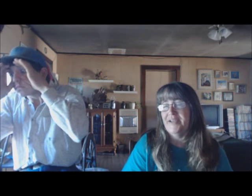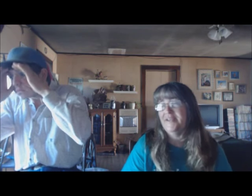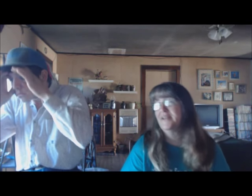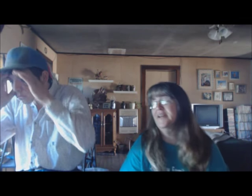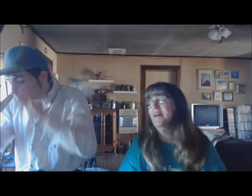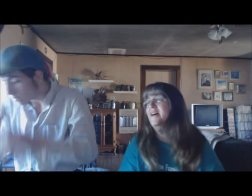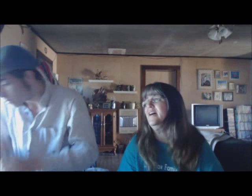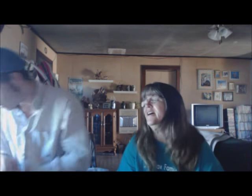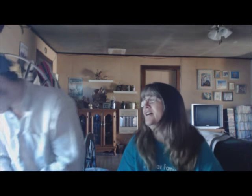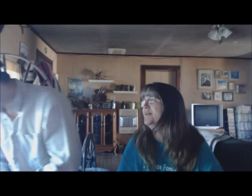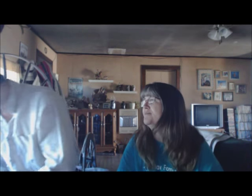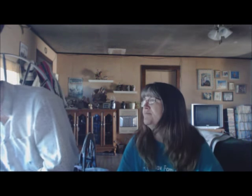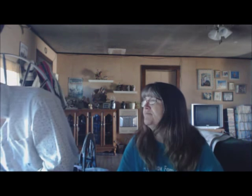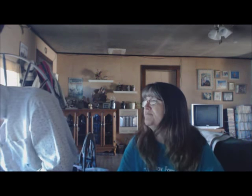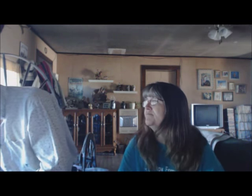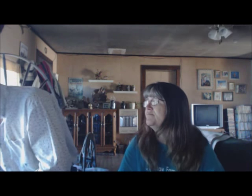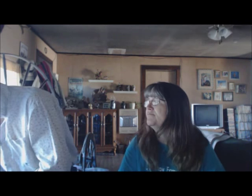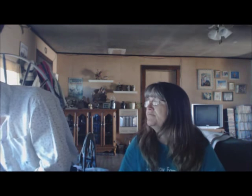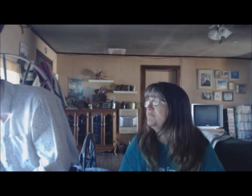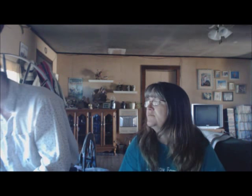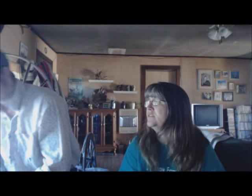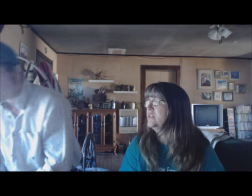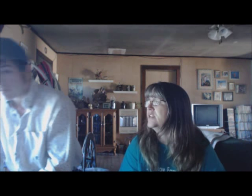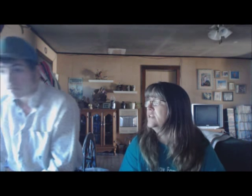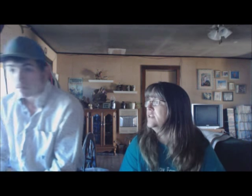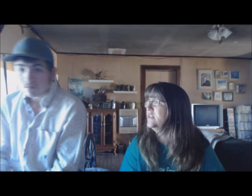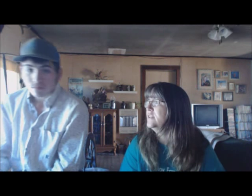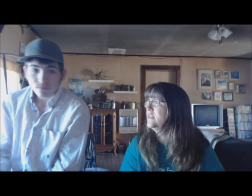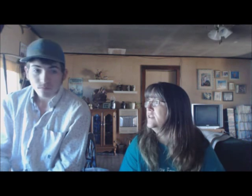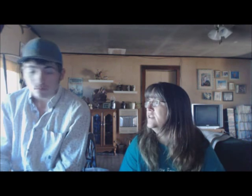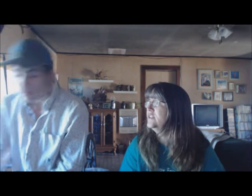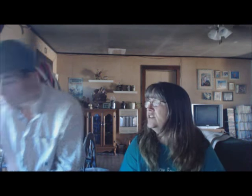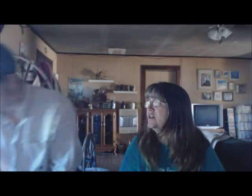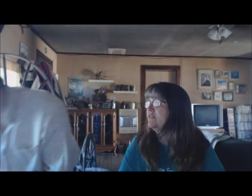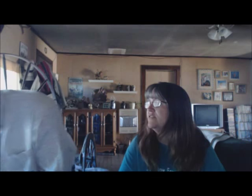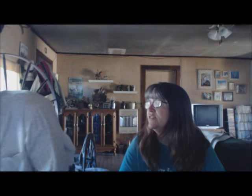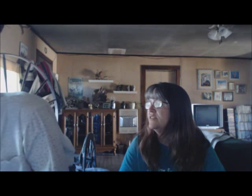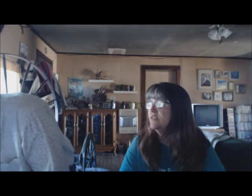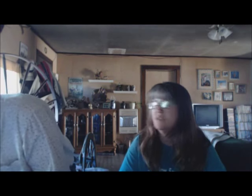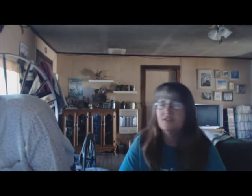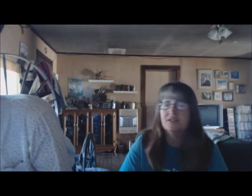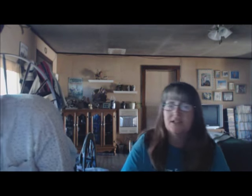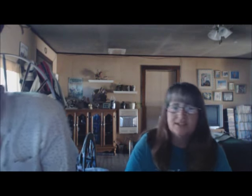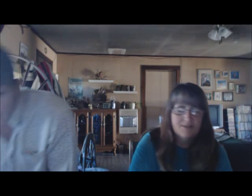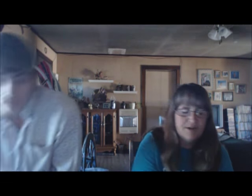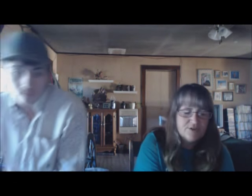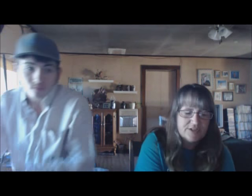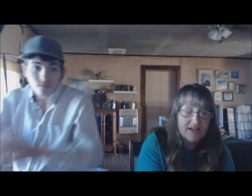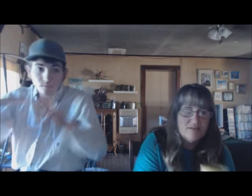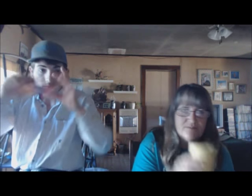why. Um, then, Durf. Has he been under saddle?